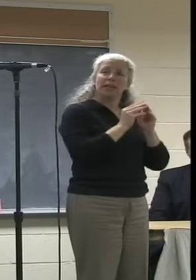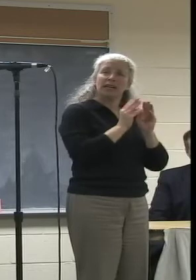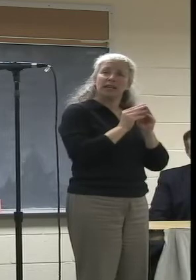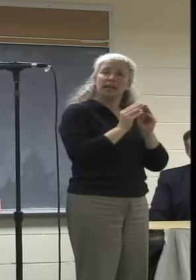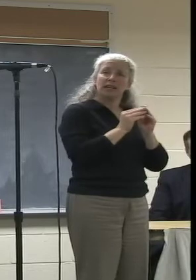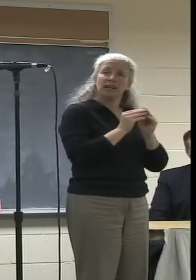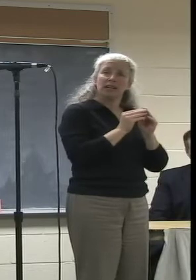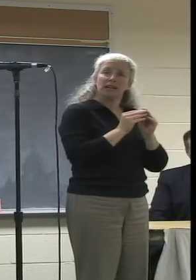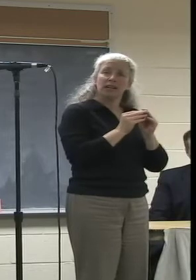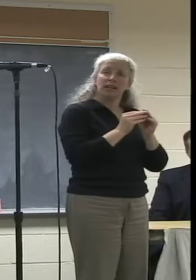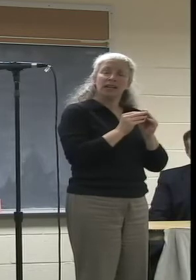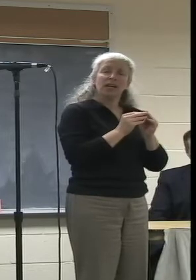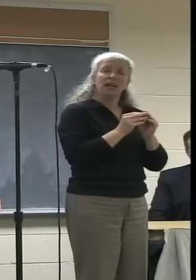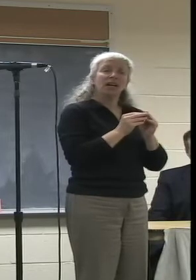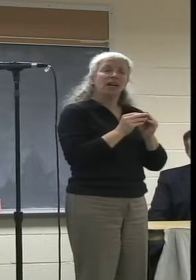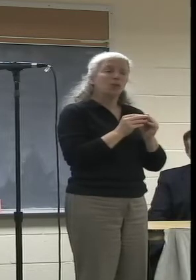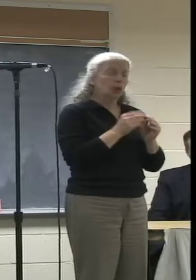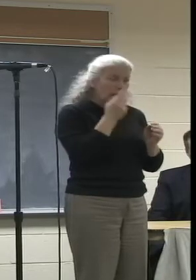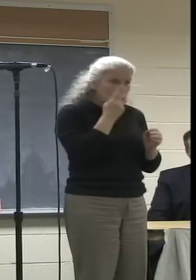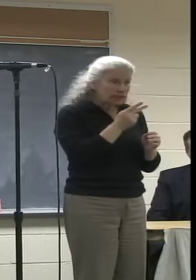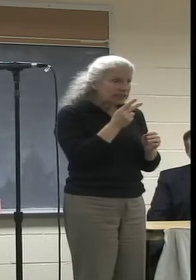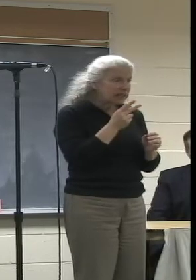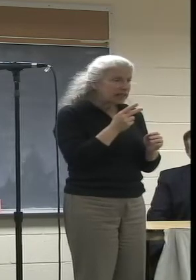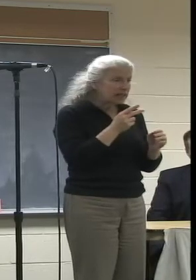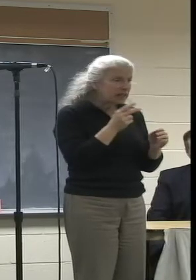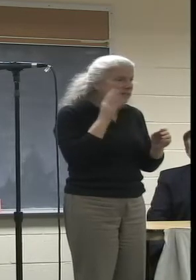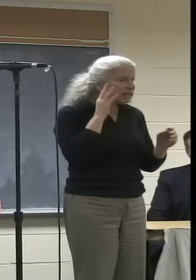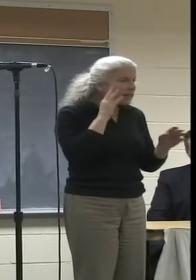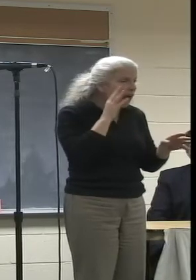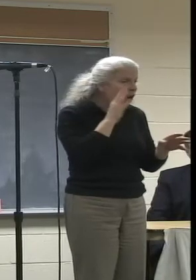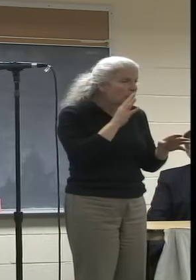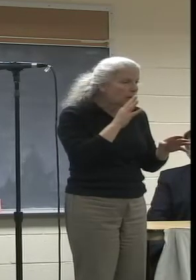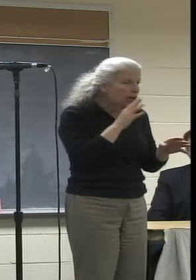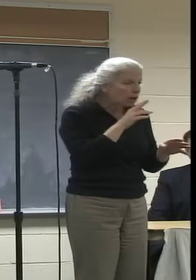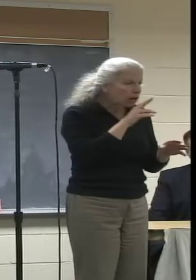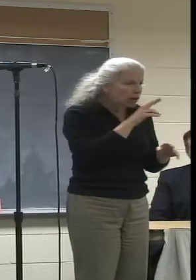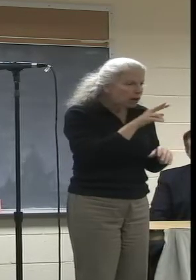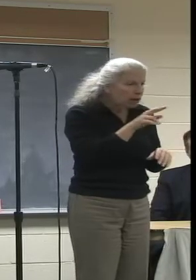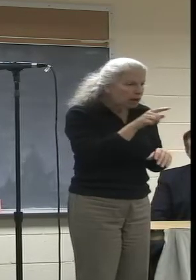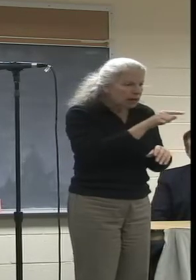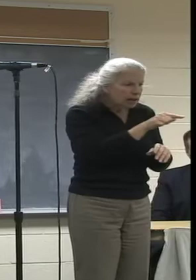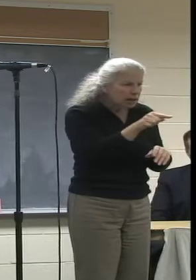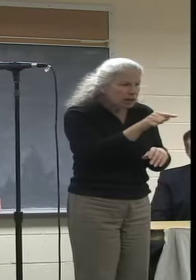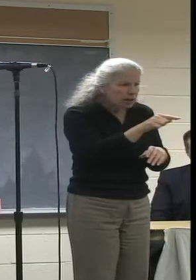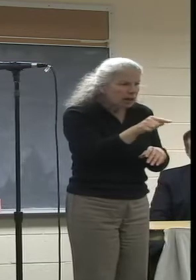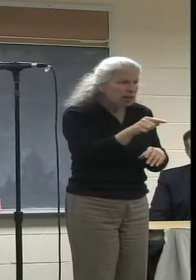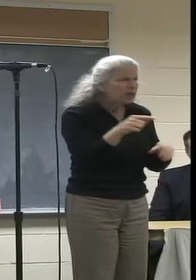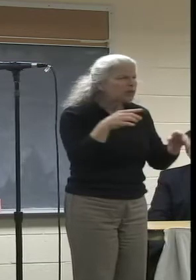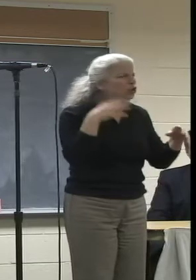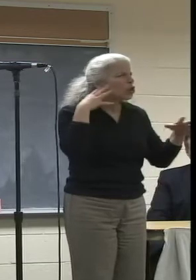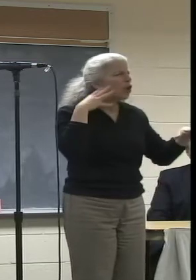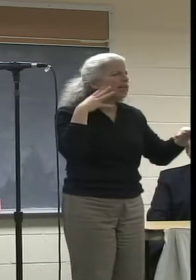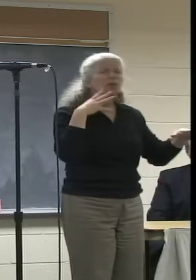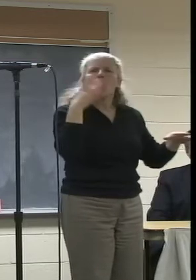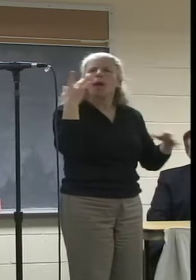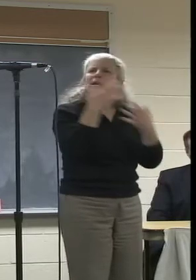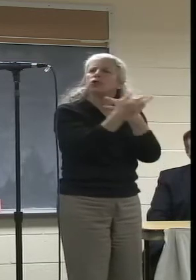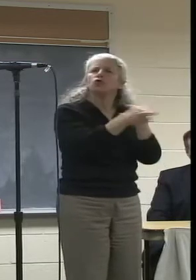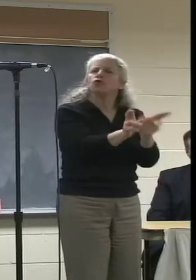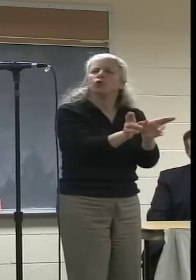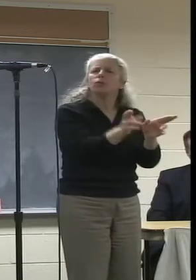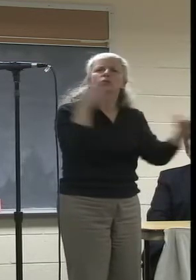really nice sound bar, I started to hear all this noise underneath the signal. That's a problem from the city council room. And that's easily